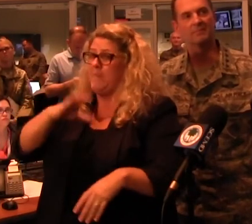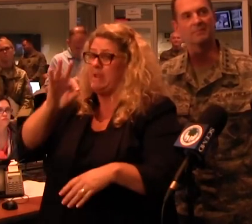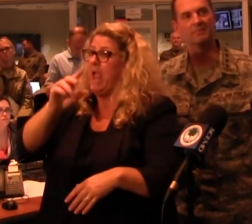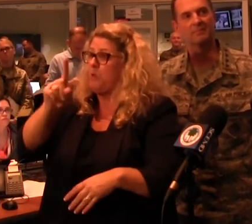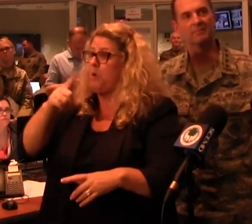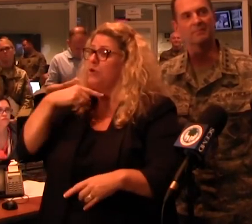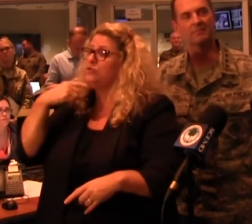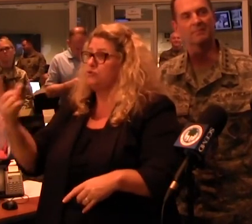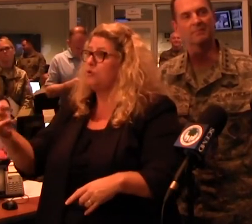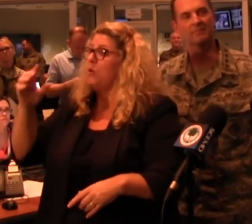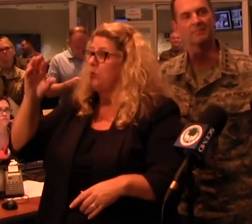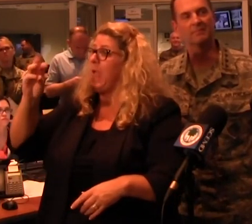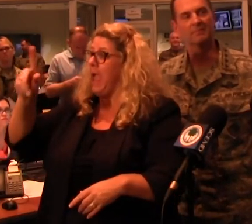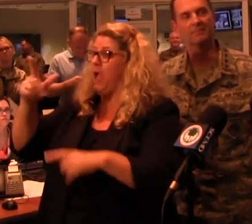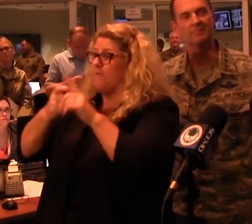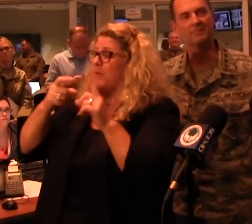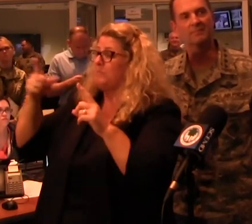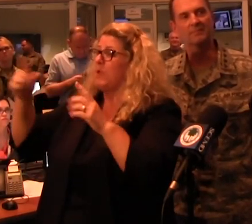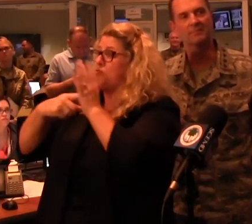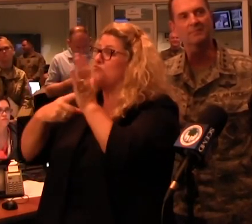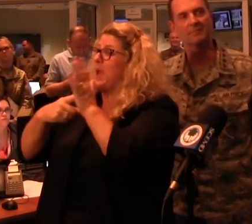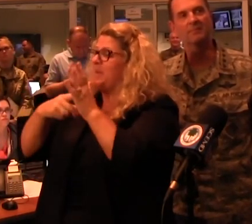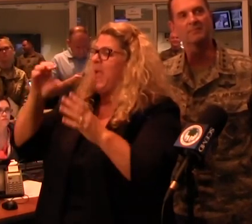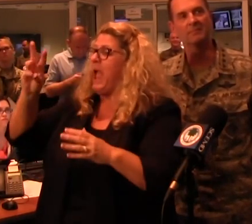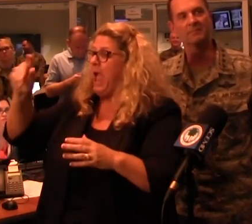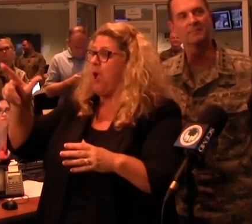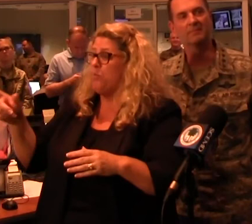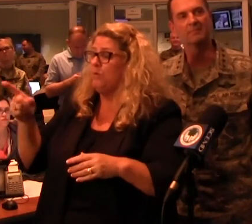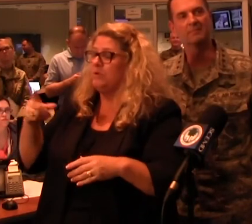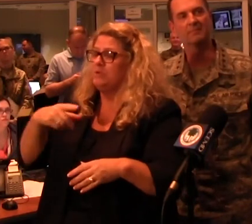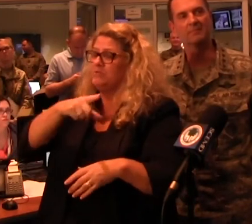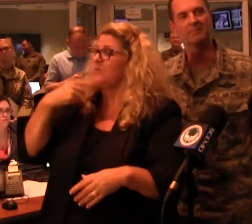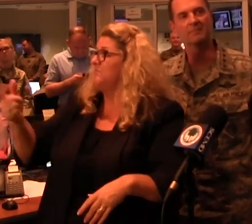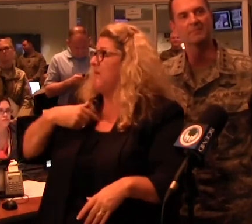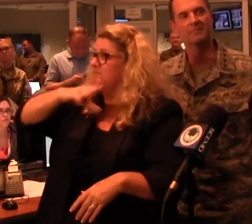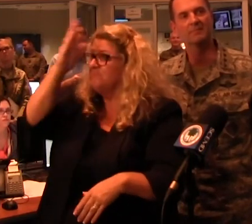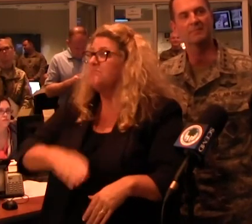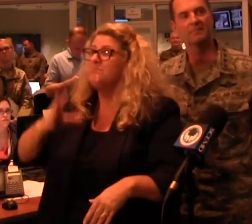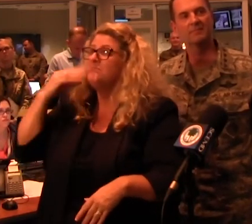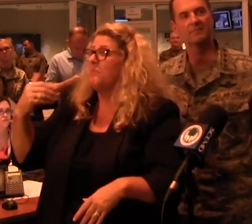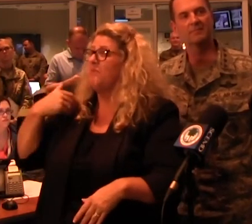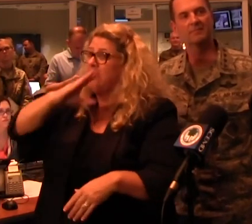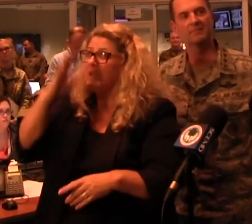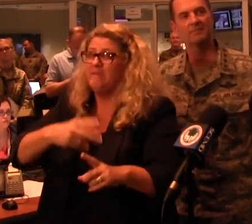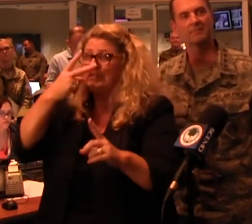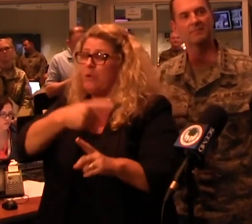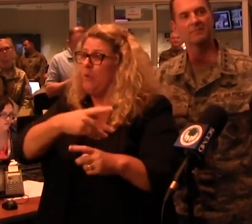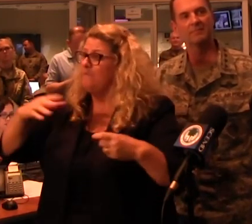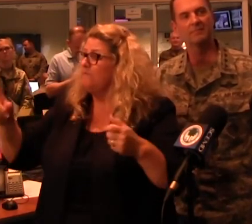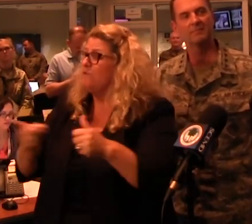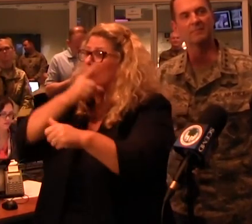Richie Yow, the representative from there, that she'd never seen water that deep ever. And Mr. Yow and the